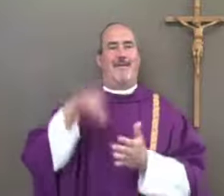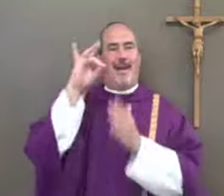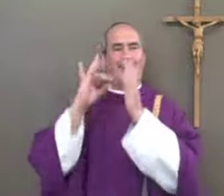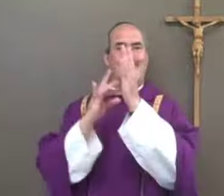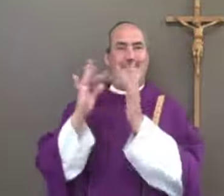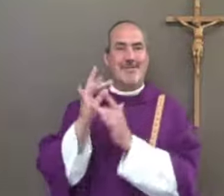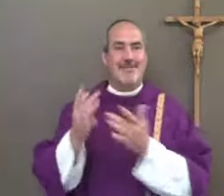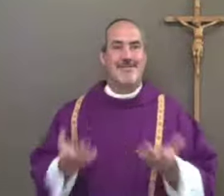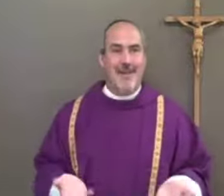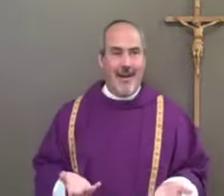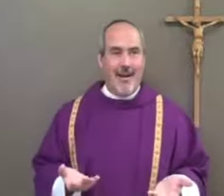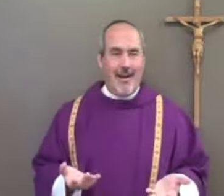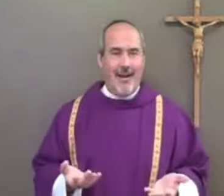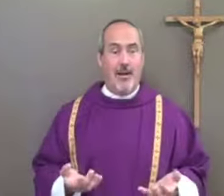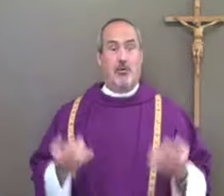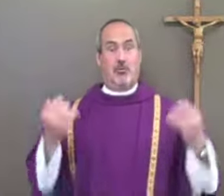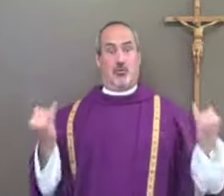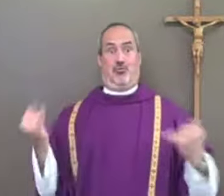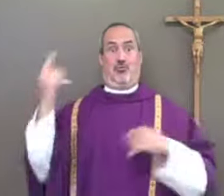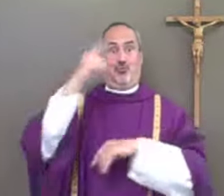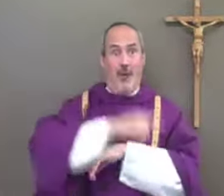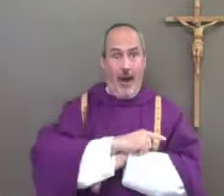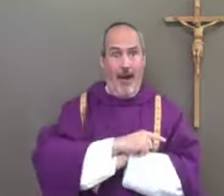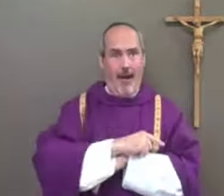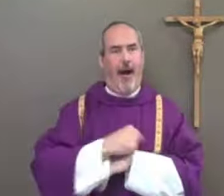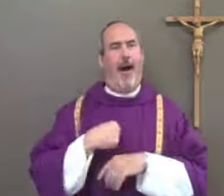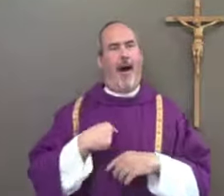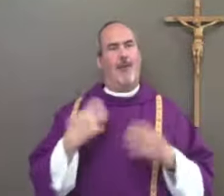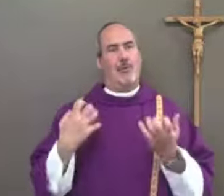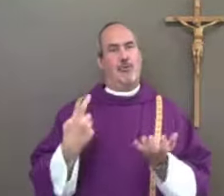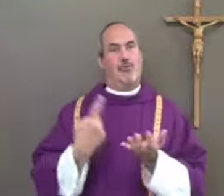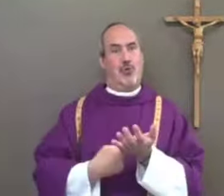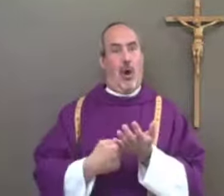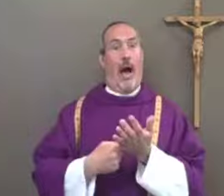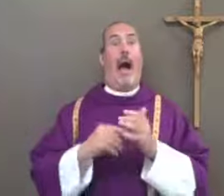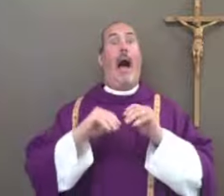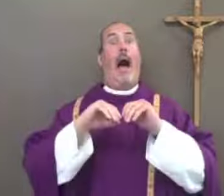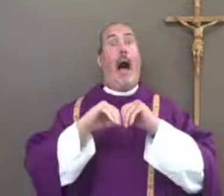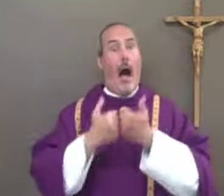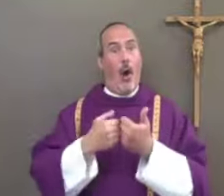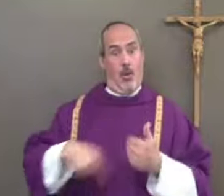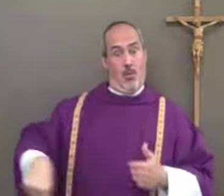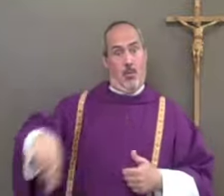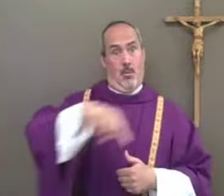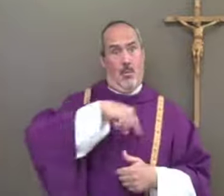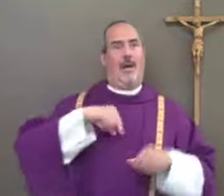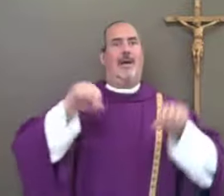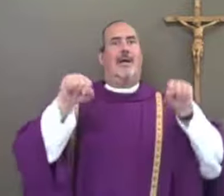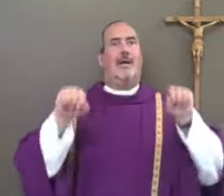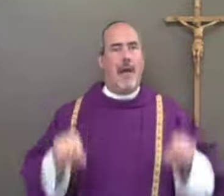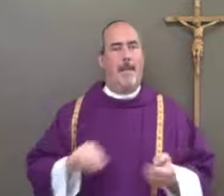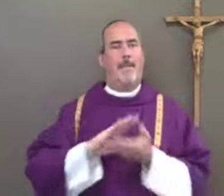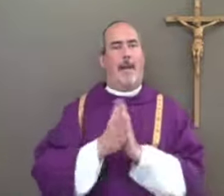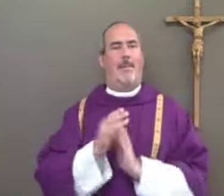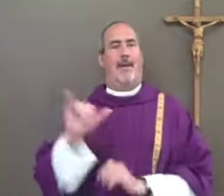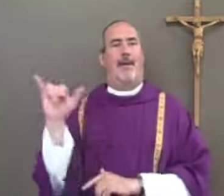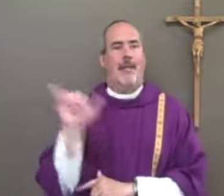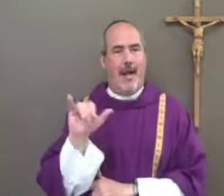Baptist in our lives. Today, I want to talk about how we ourselves can